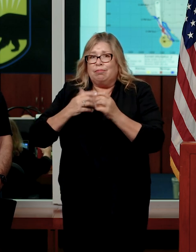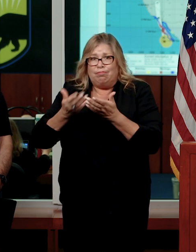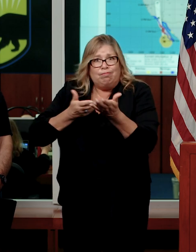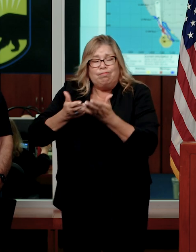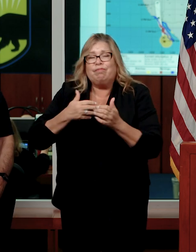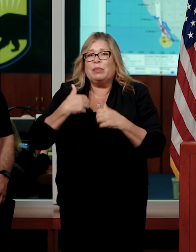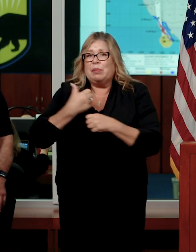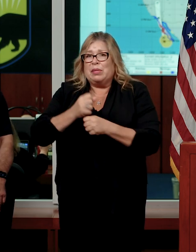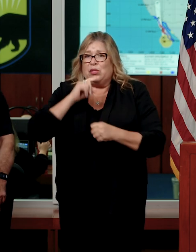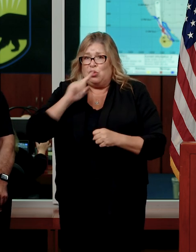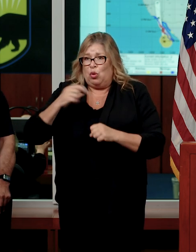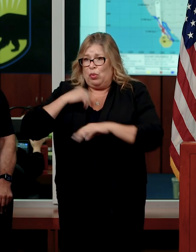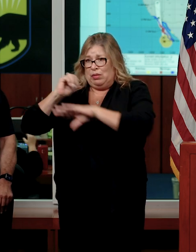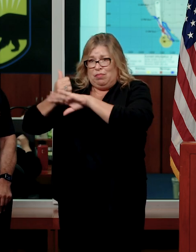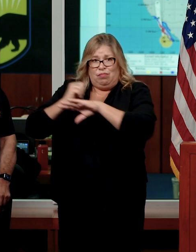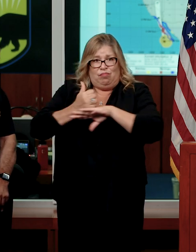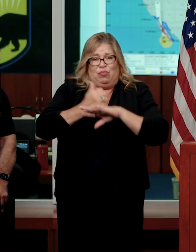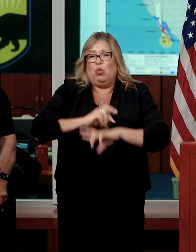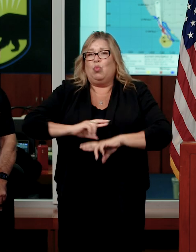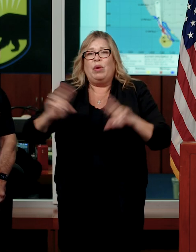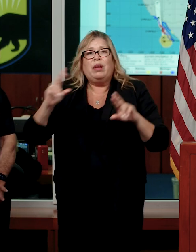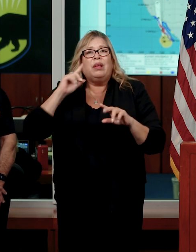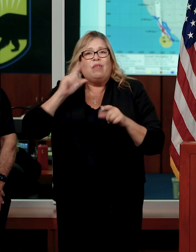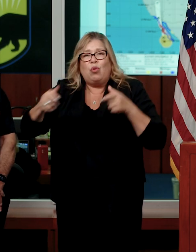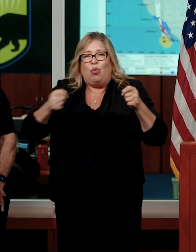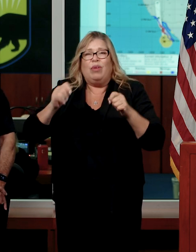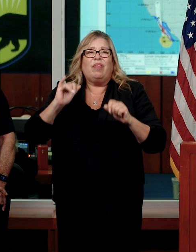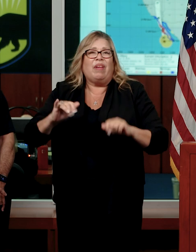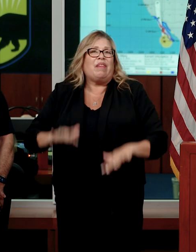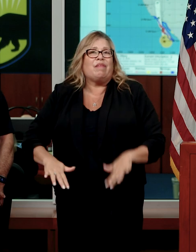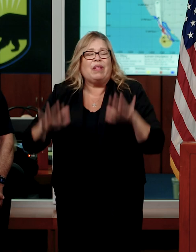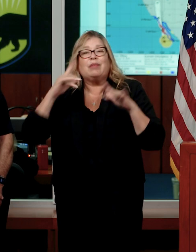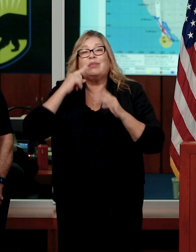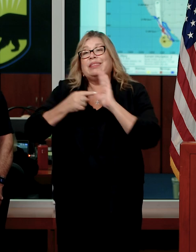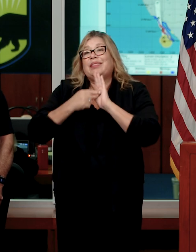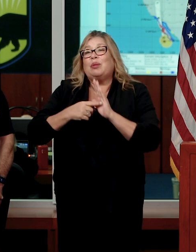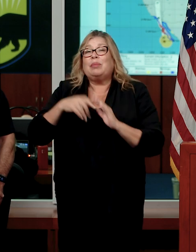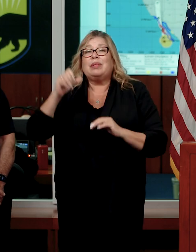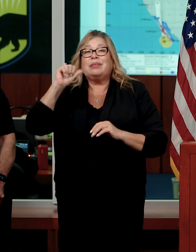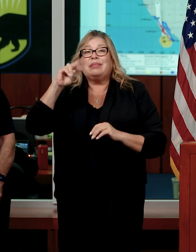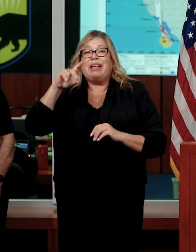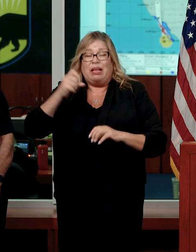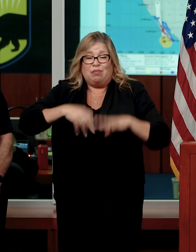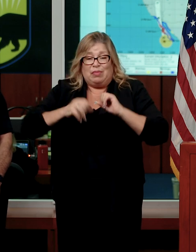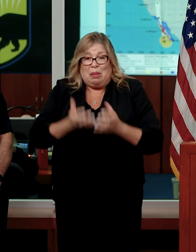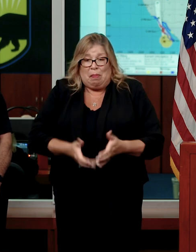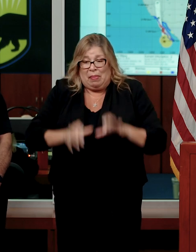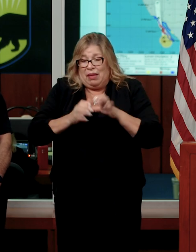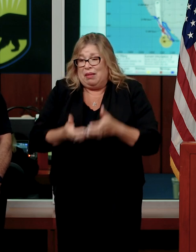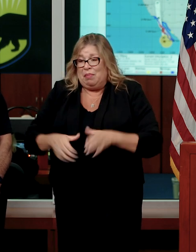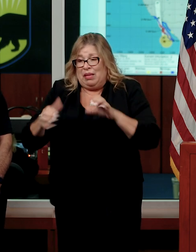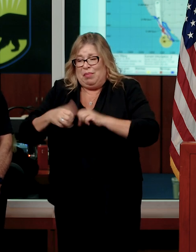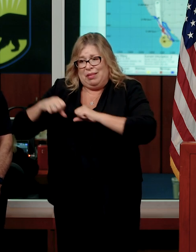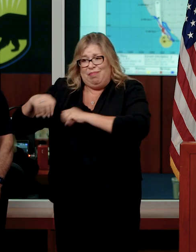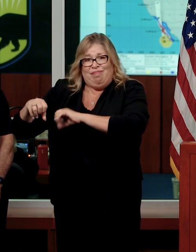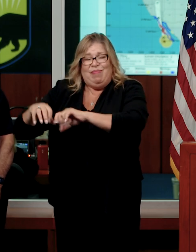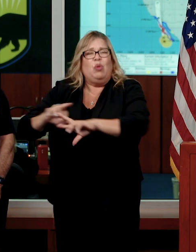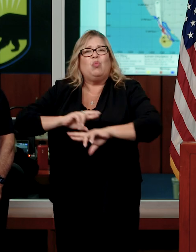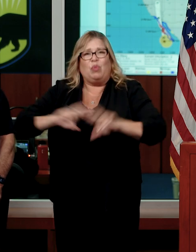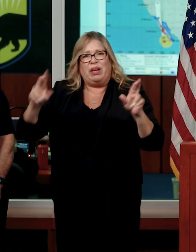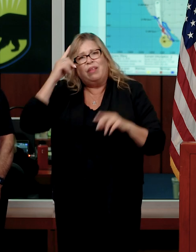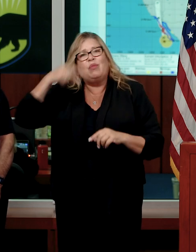-positioned flood fighting materials, things like sandbags and other materials for the public